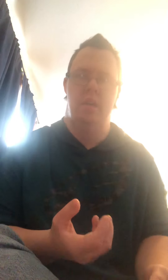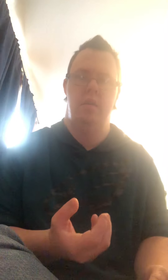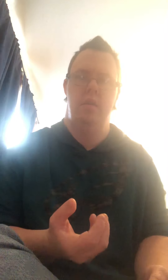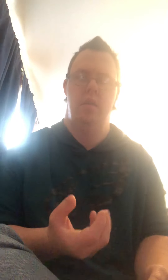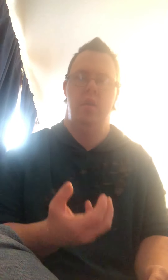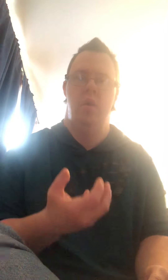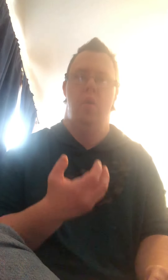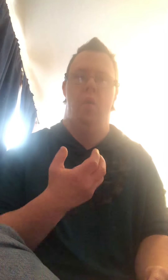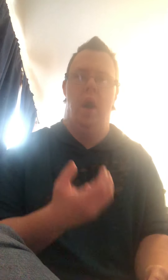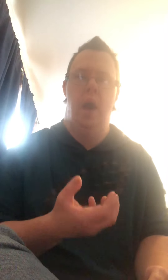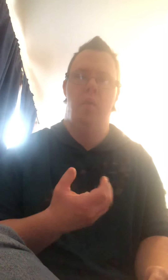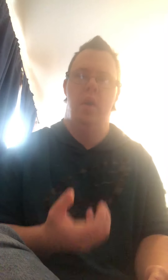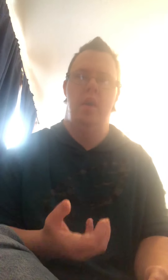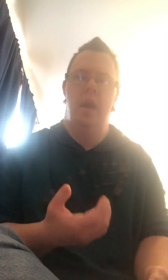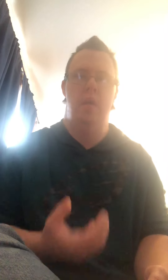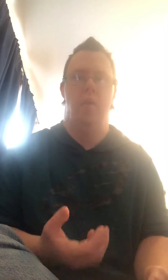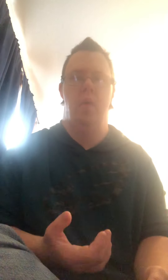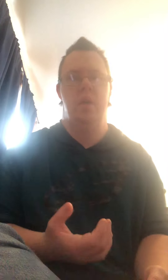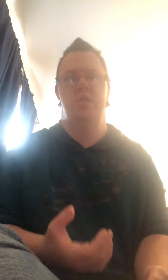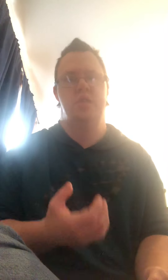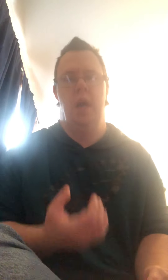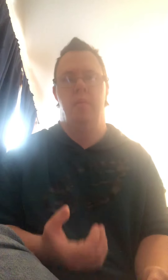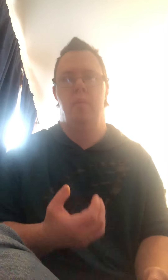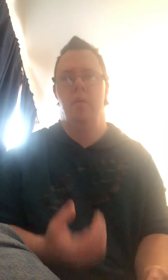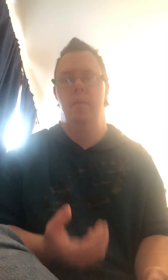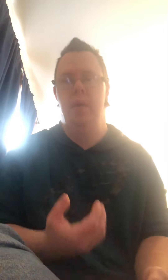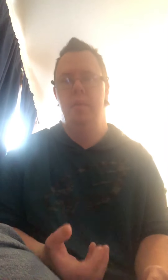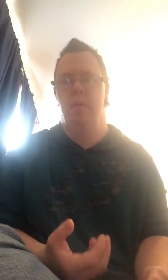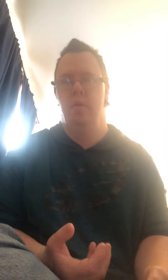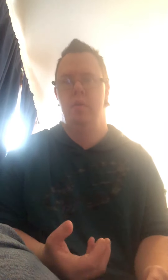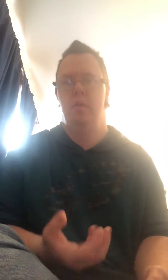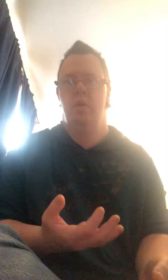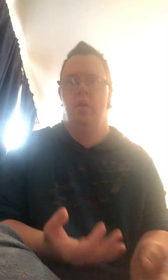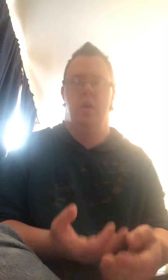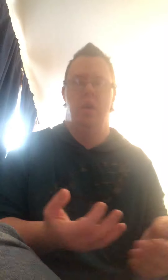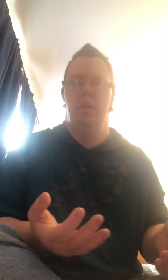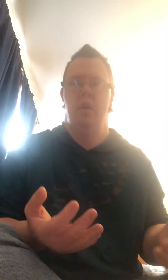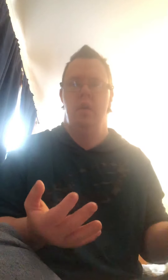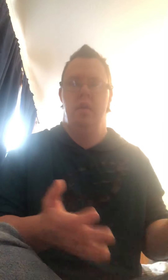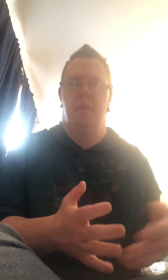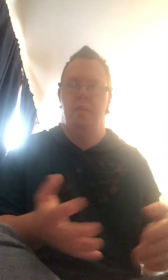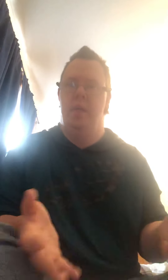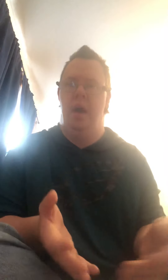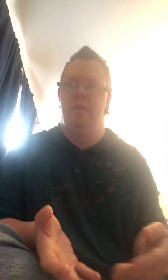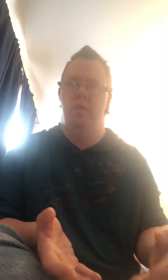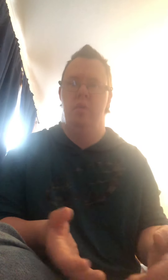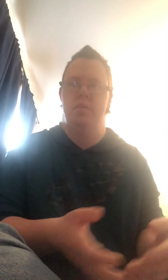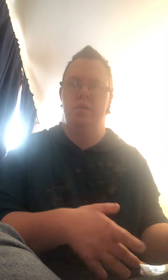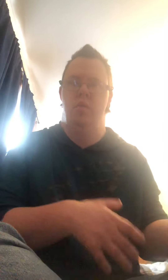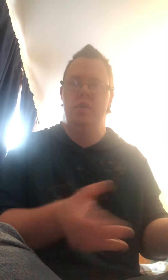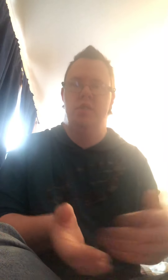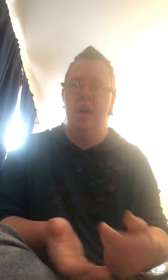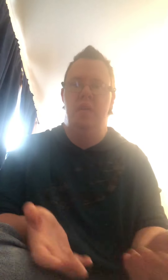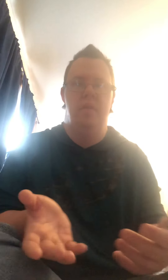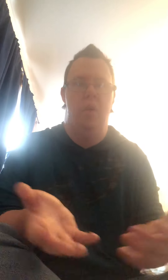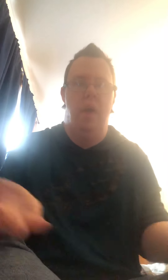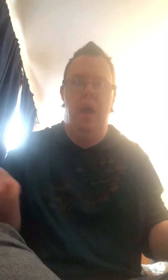why would anyone want to stop or bully people on different platforms and what's not even okay